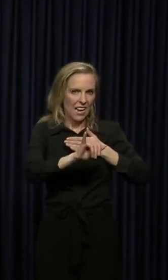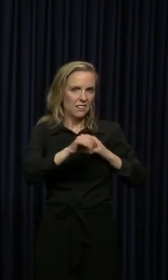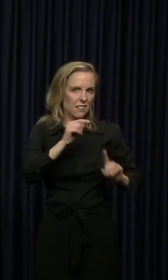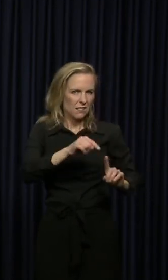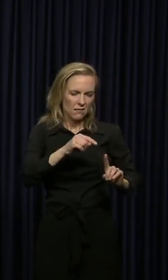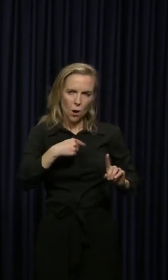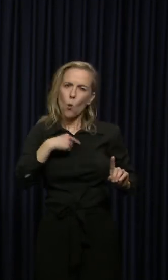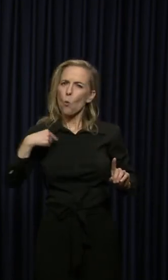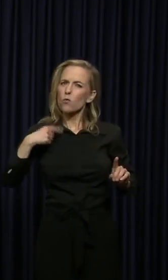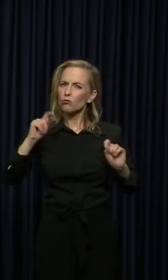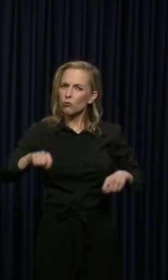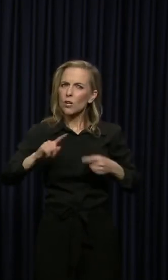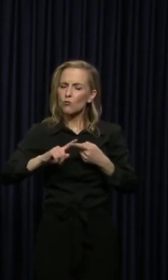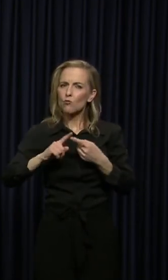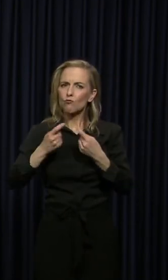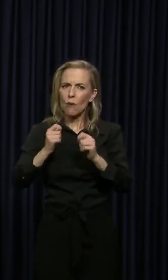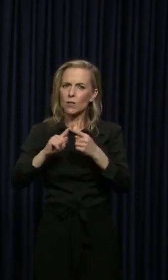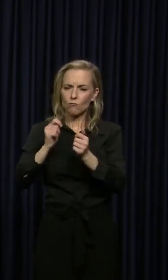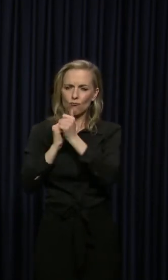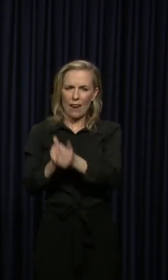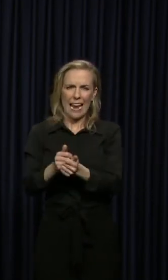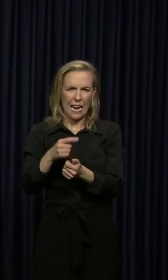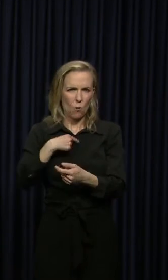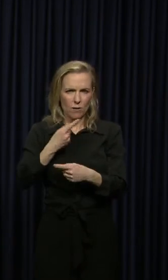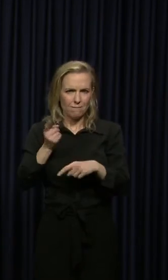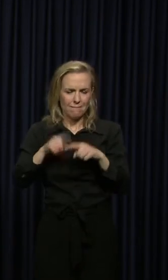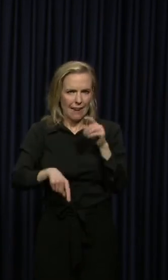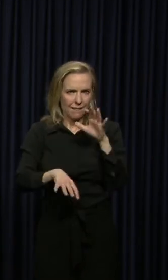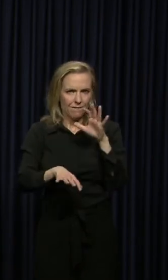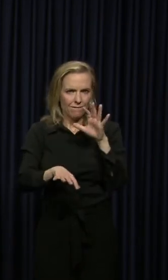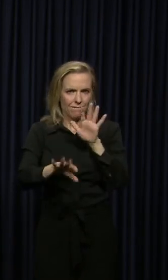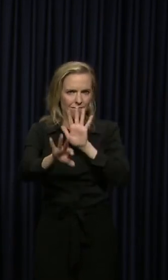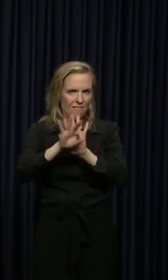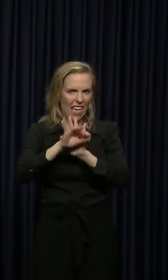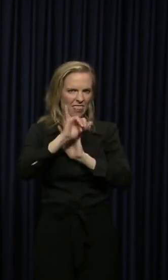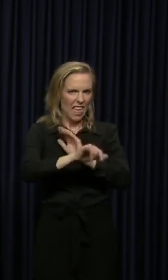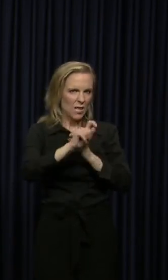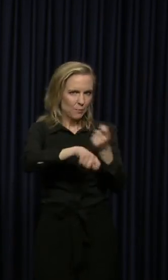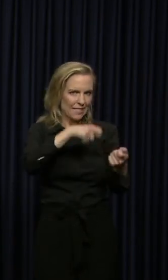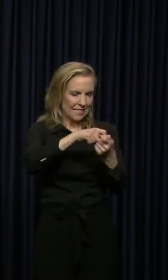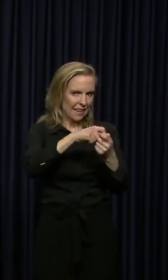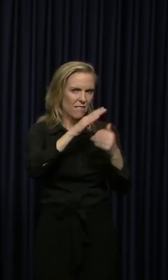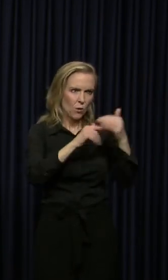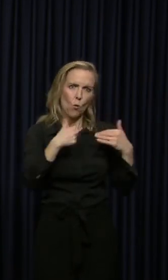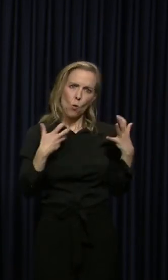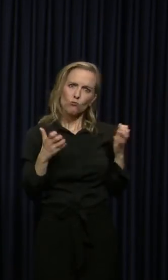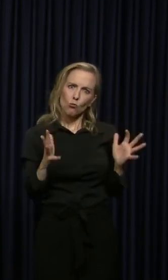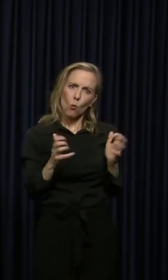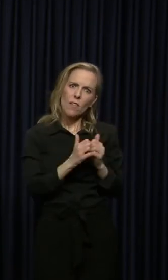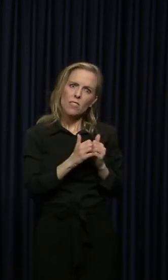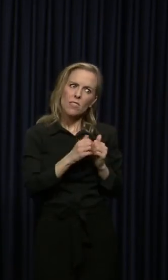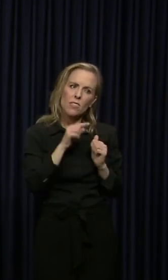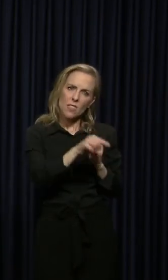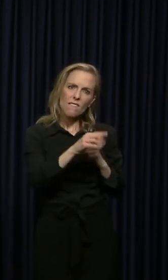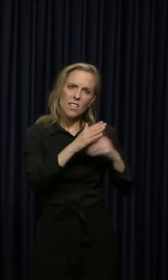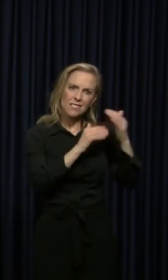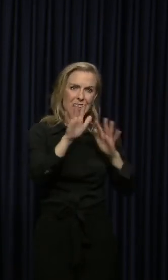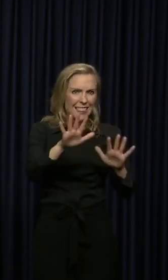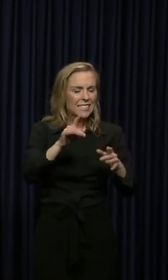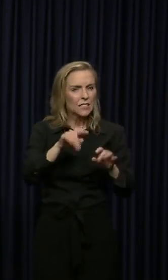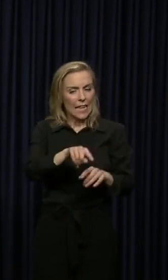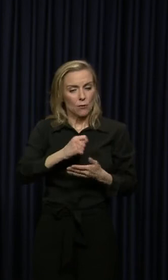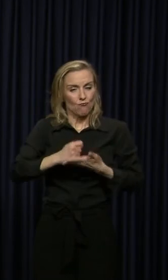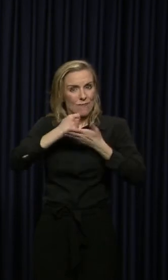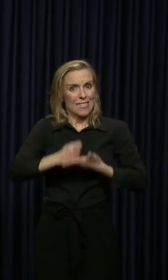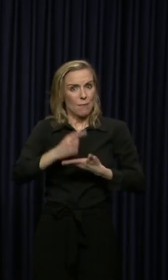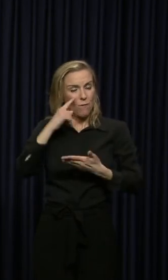this down. We can't locate this facility. We would certainly want to talk with them. This is certainly the type of treatment